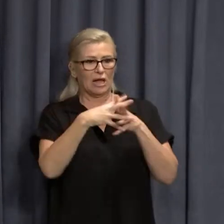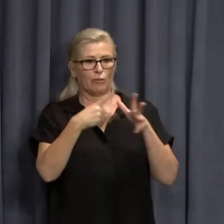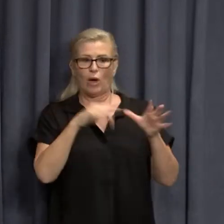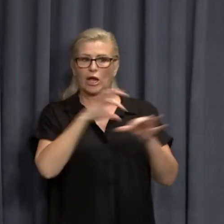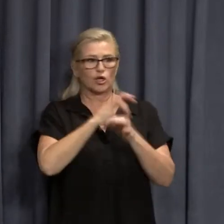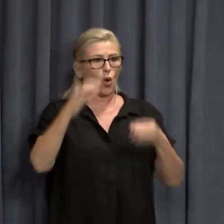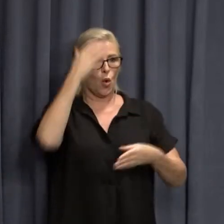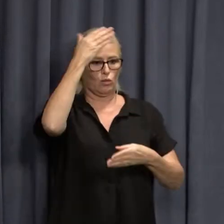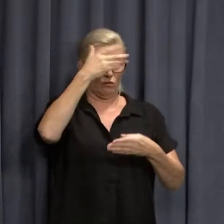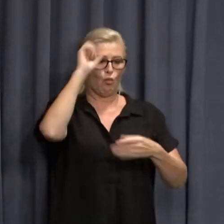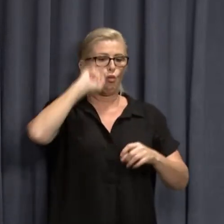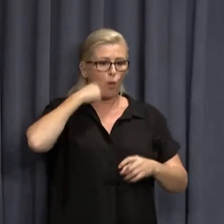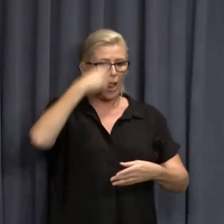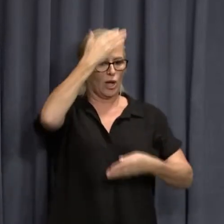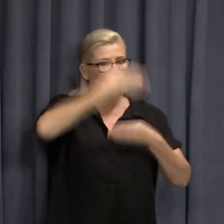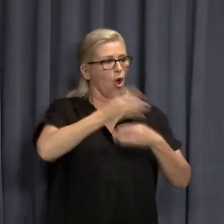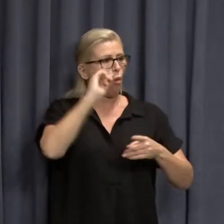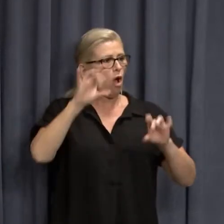its holders?